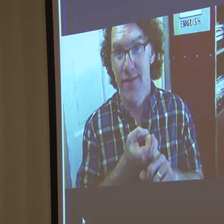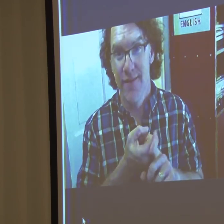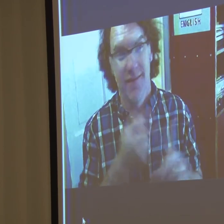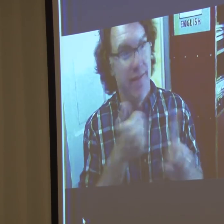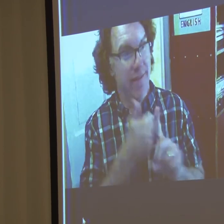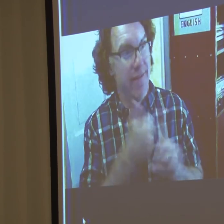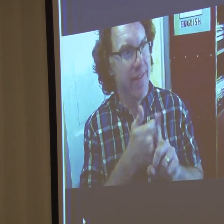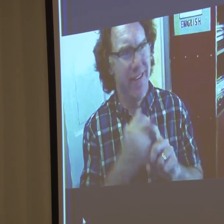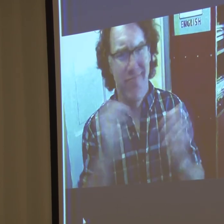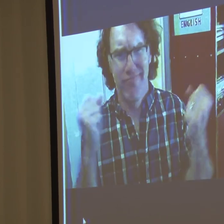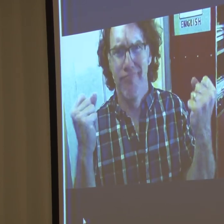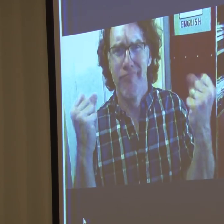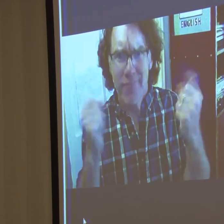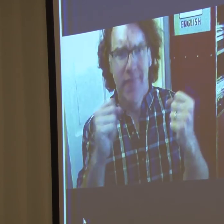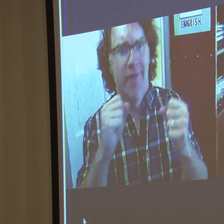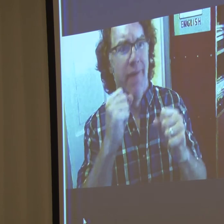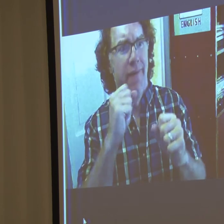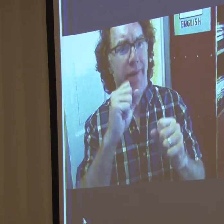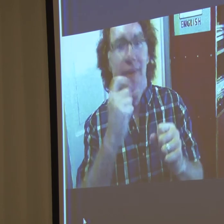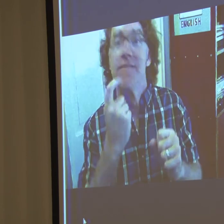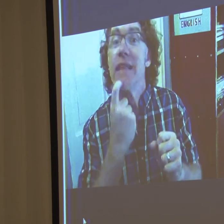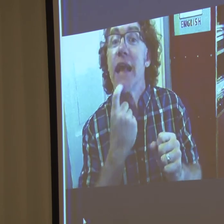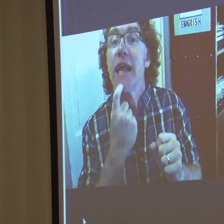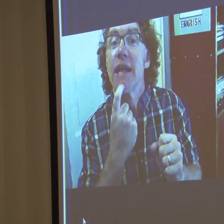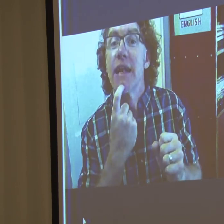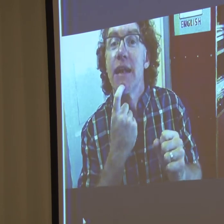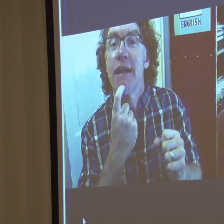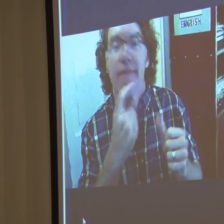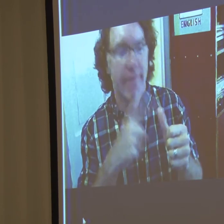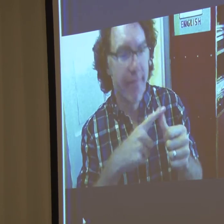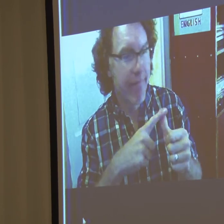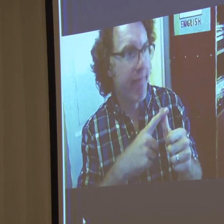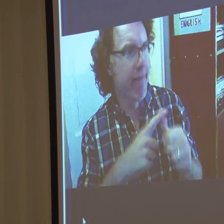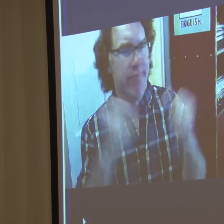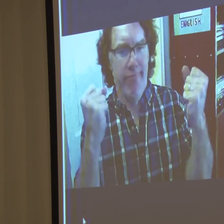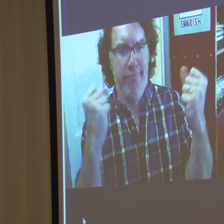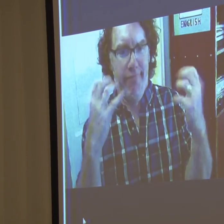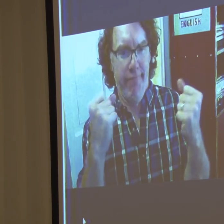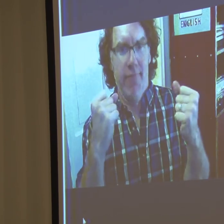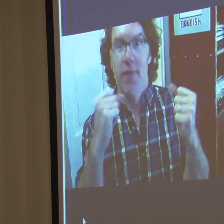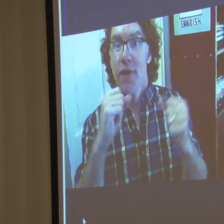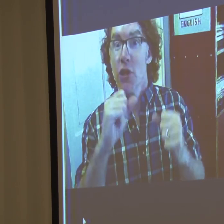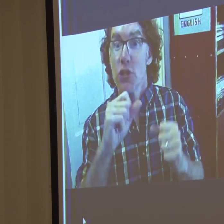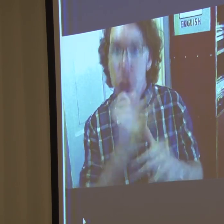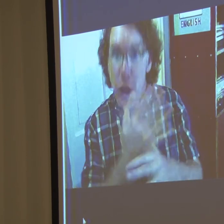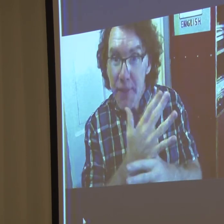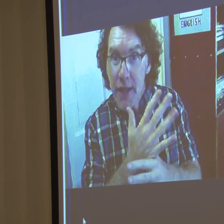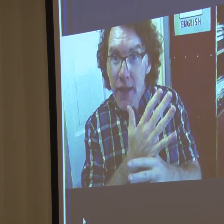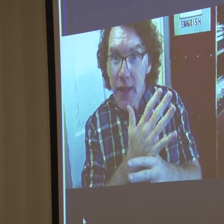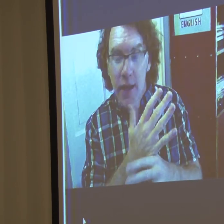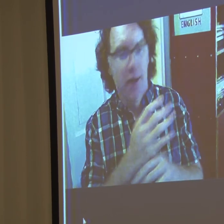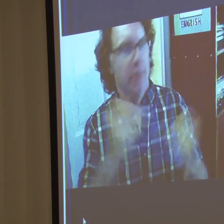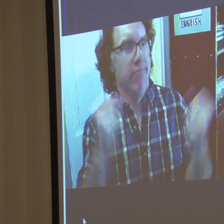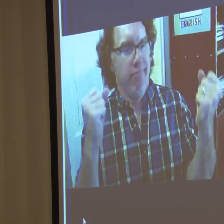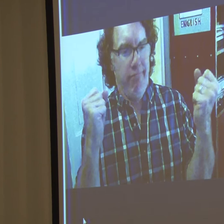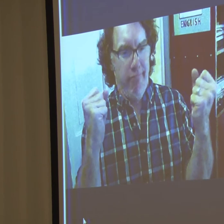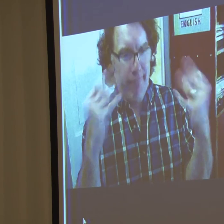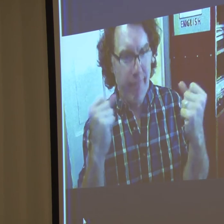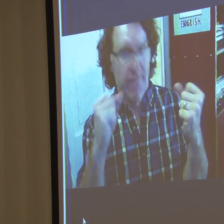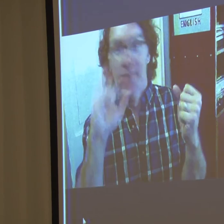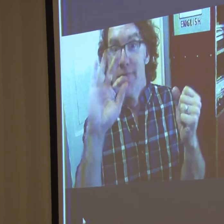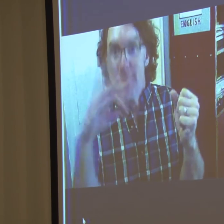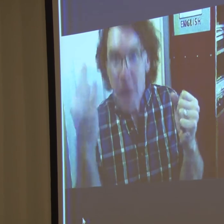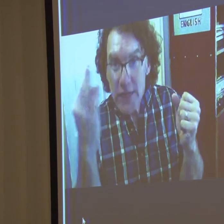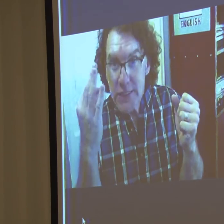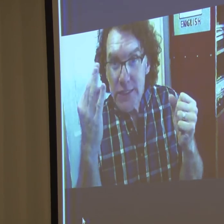our friends who, um, we have, we have good friends from Finland. We have friends from